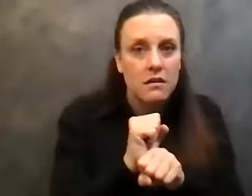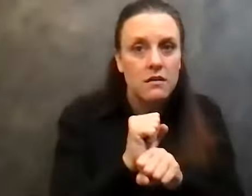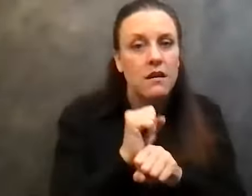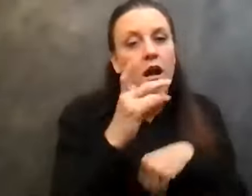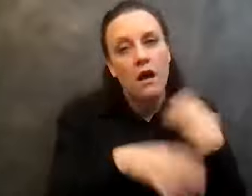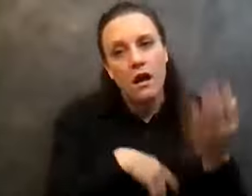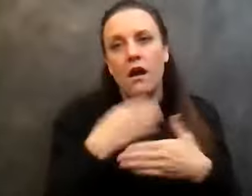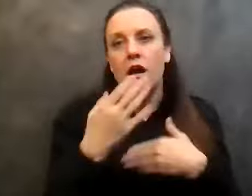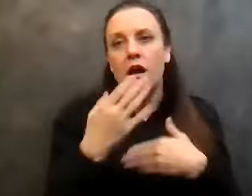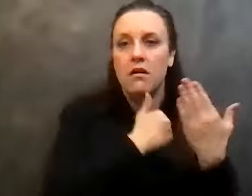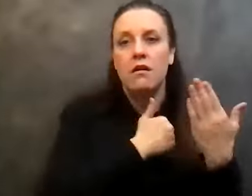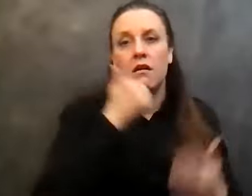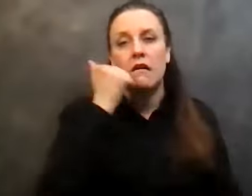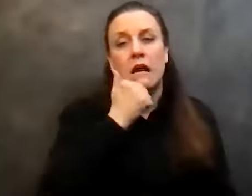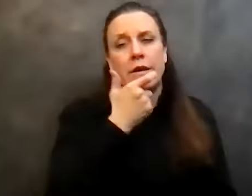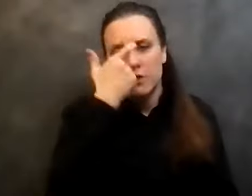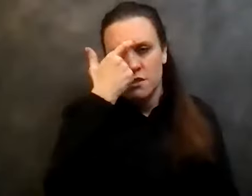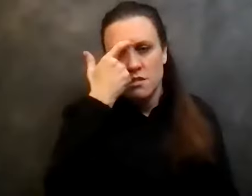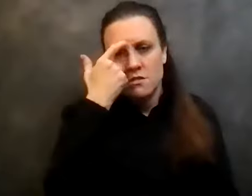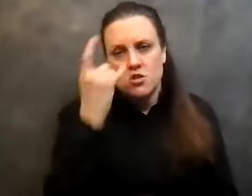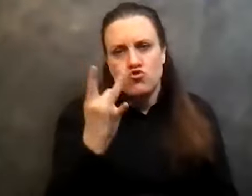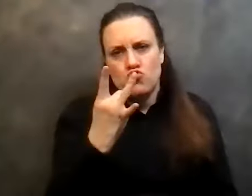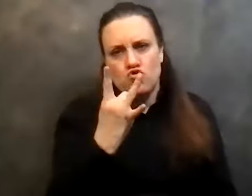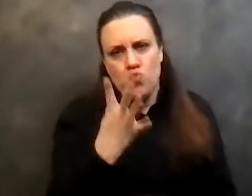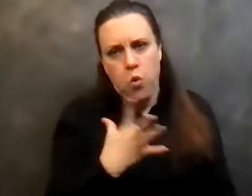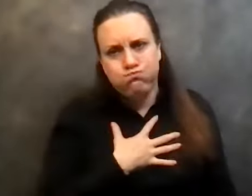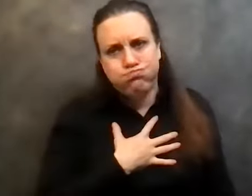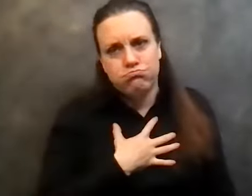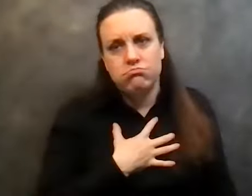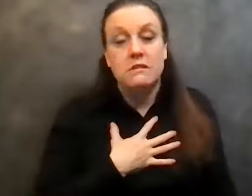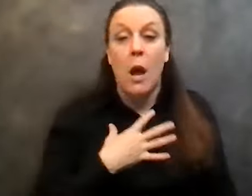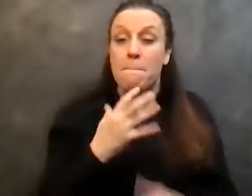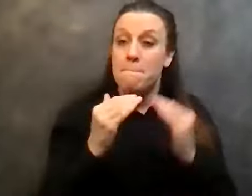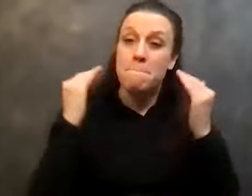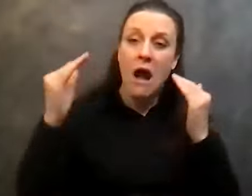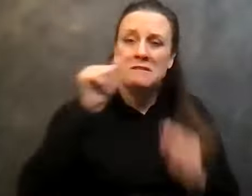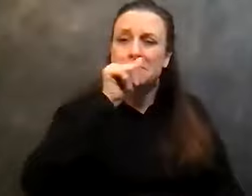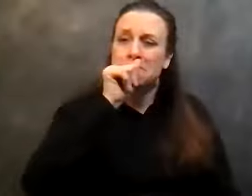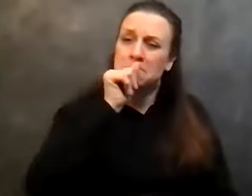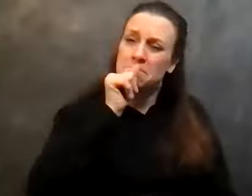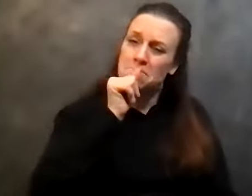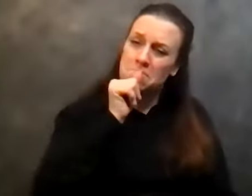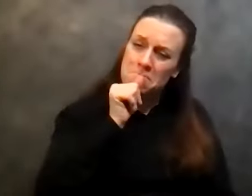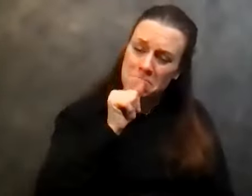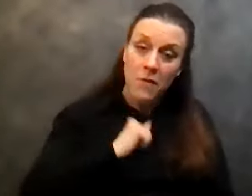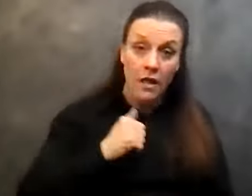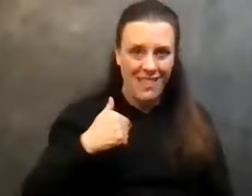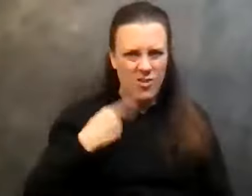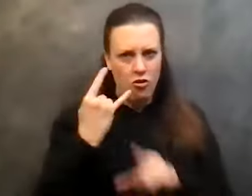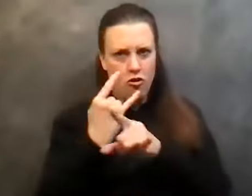torture. It was absolutely the amount of suffering that the alcoholic can